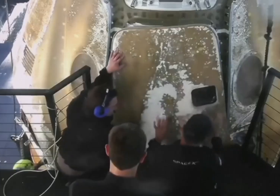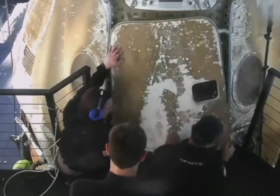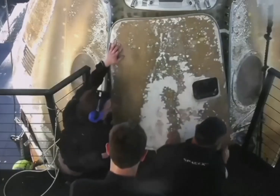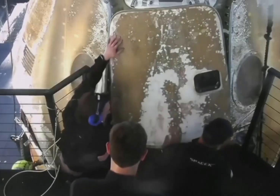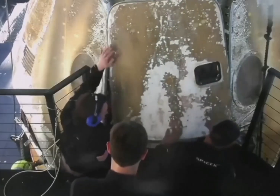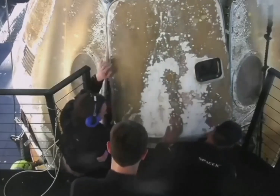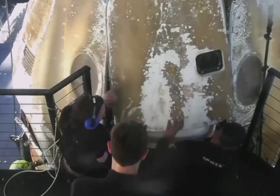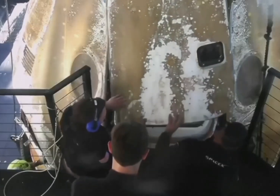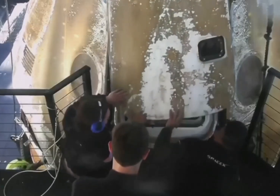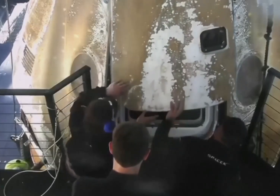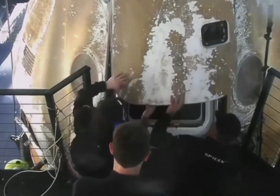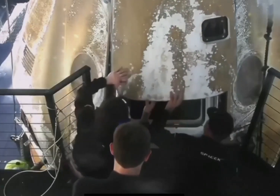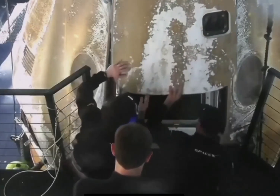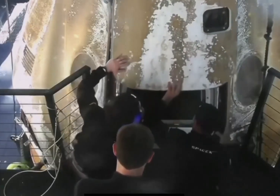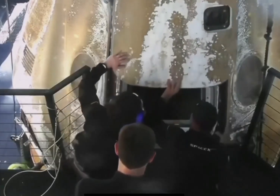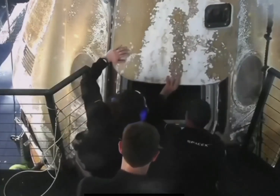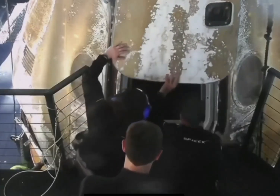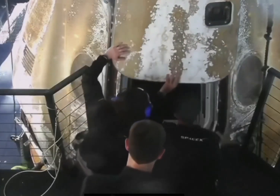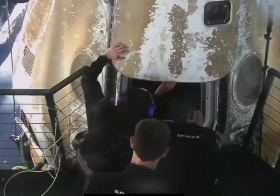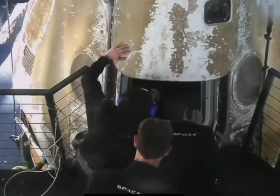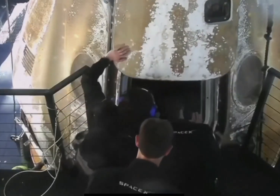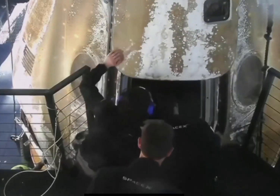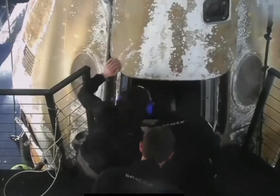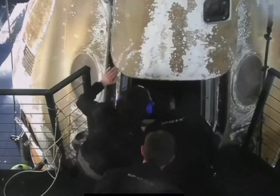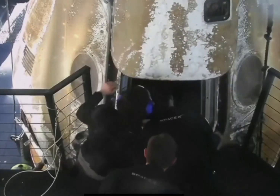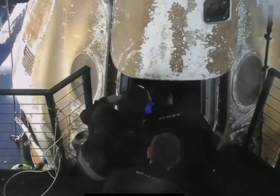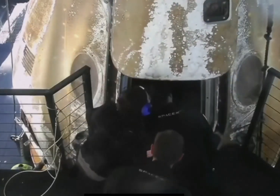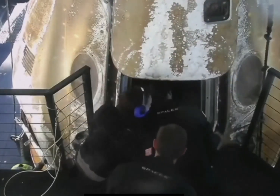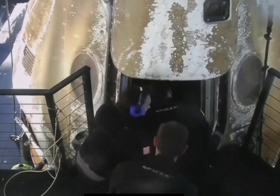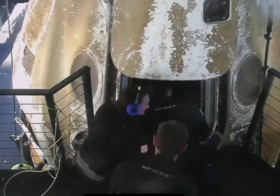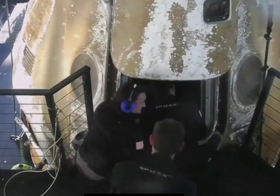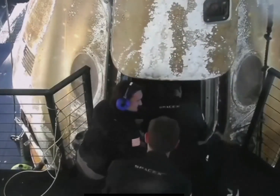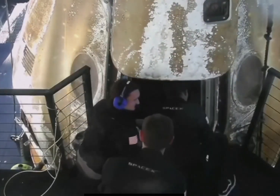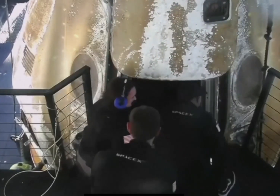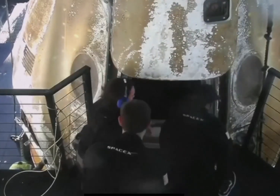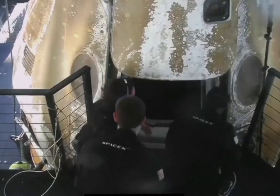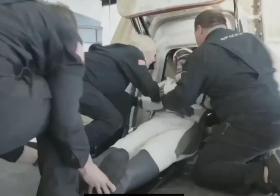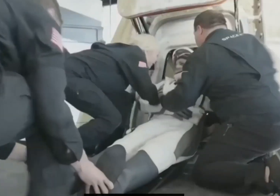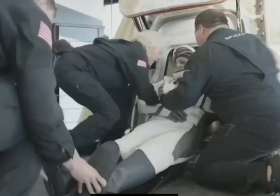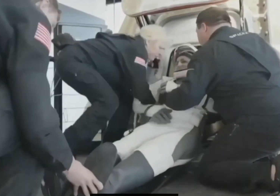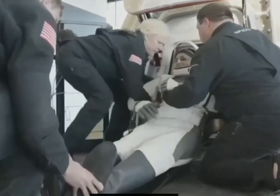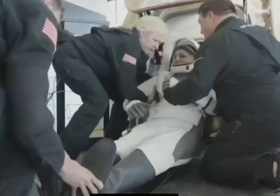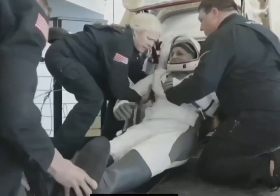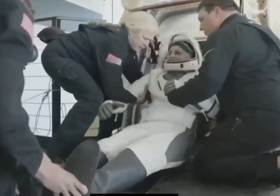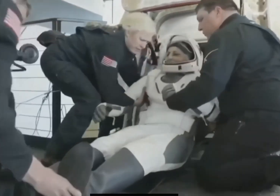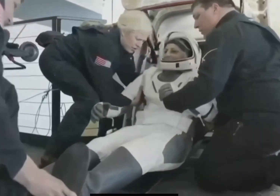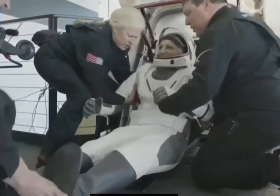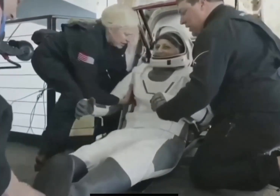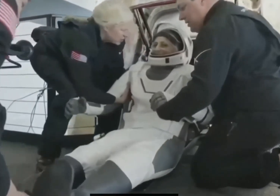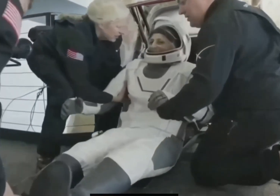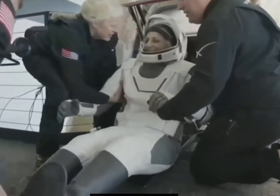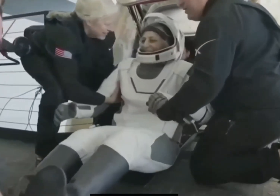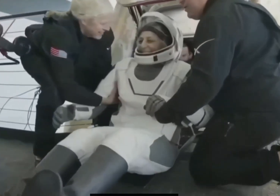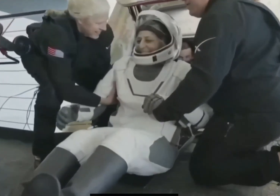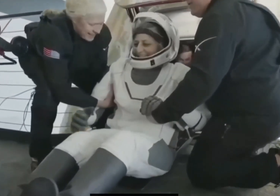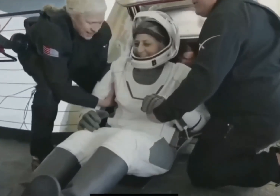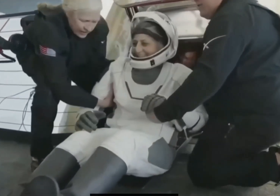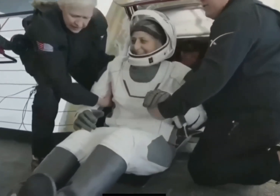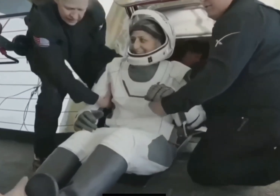And there you have it. The side hatch is open for the first time since September. Oh, looks like we're getting our next crew member here. That